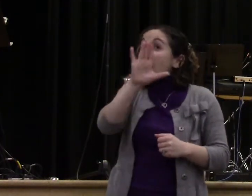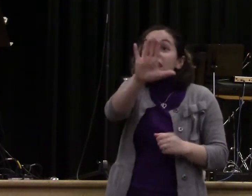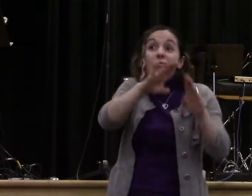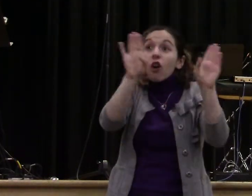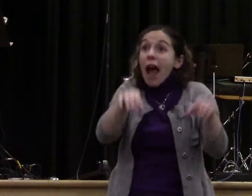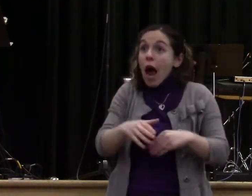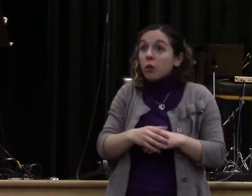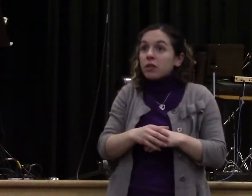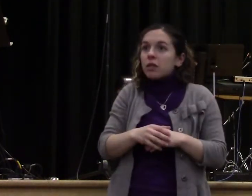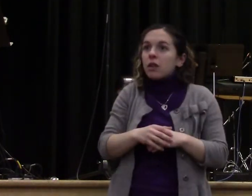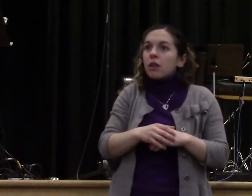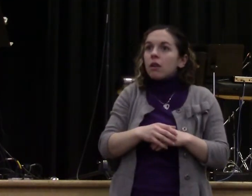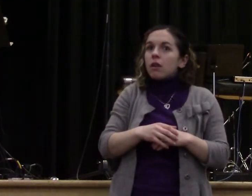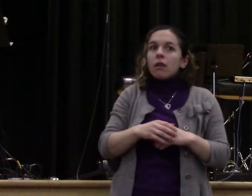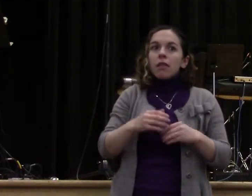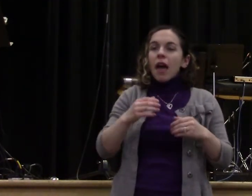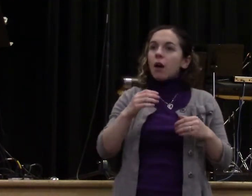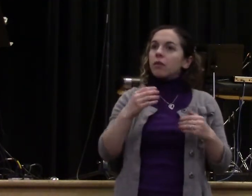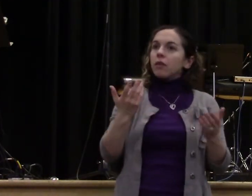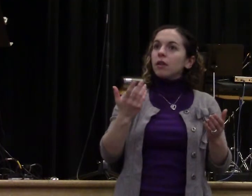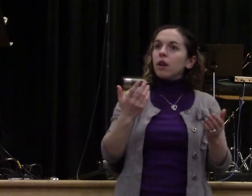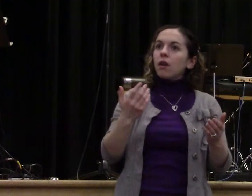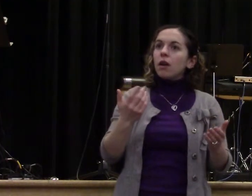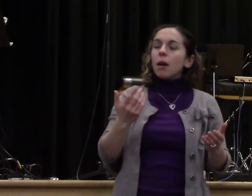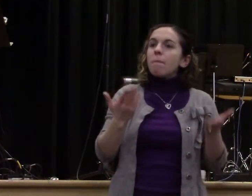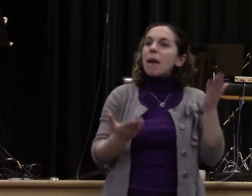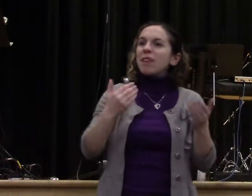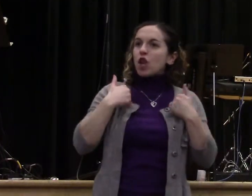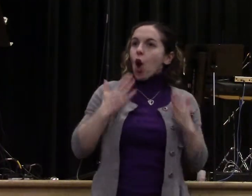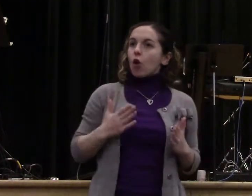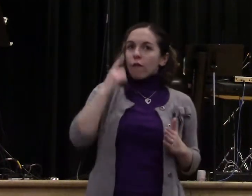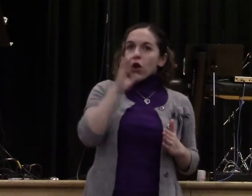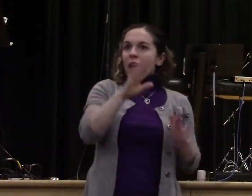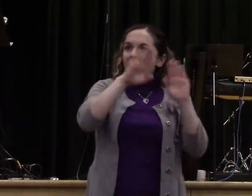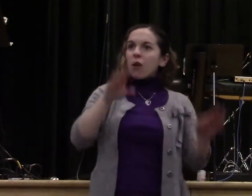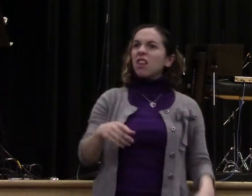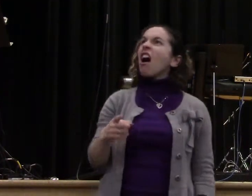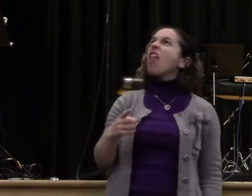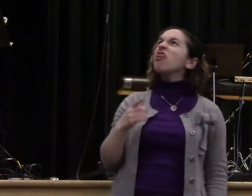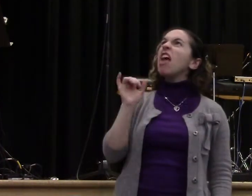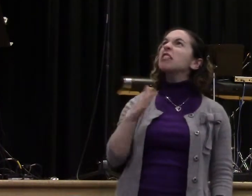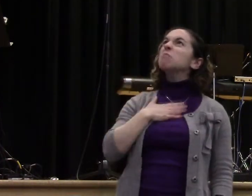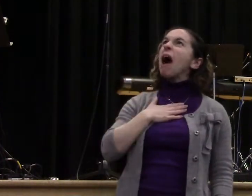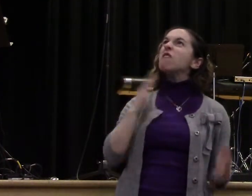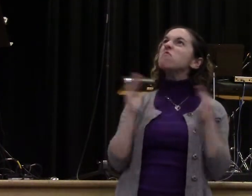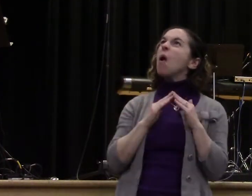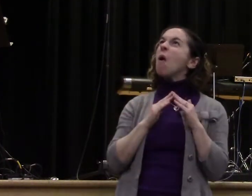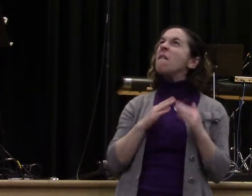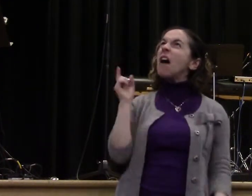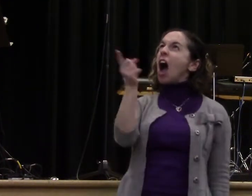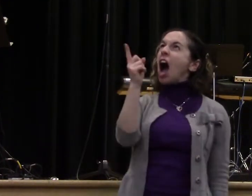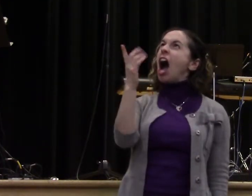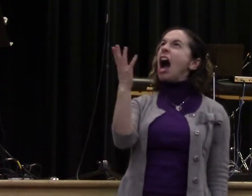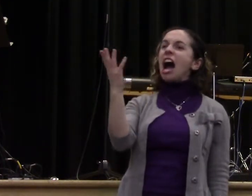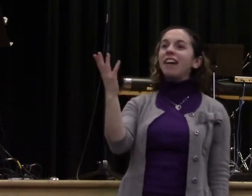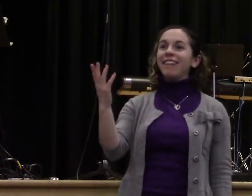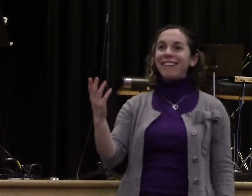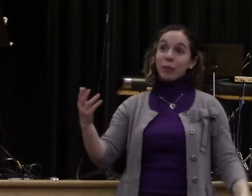mat, somebody's going to be a little mad. It doesn't matter. And they lowered him down and they became part of the